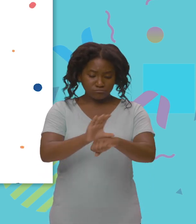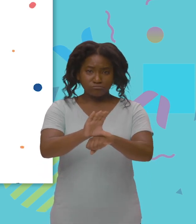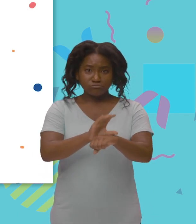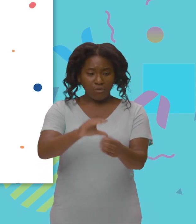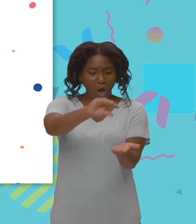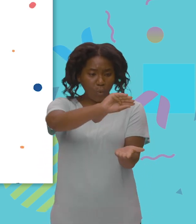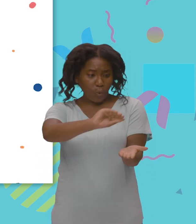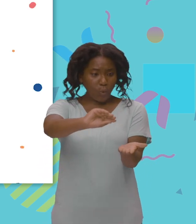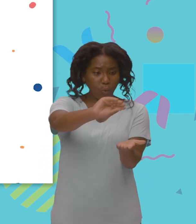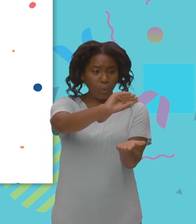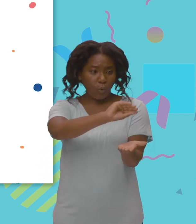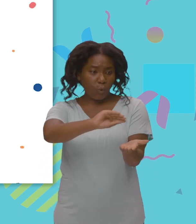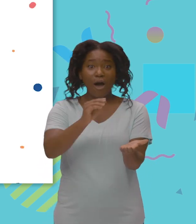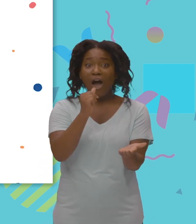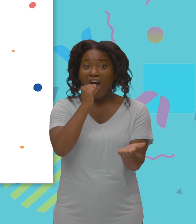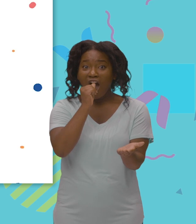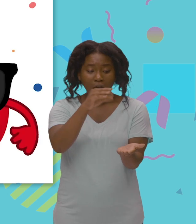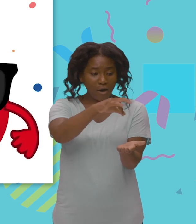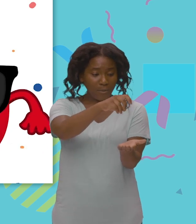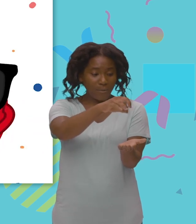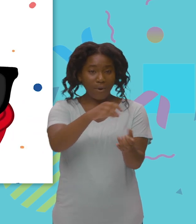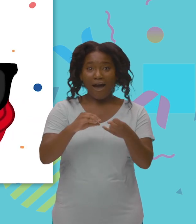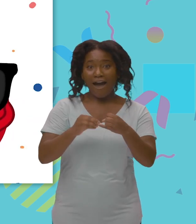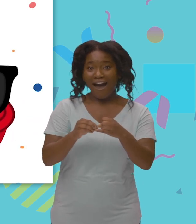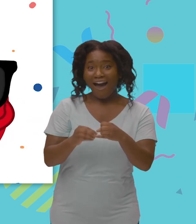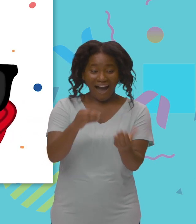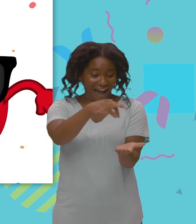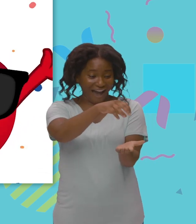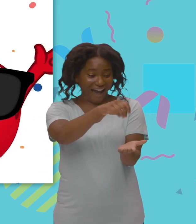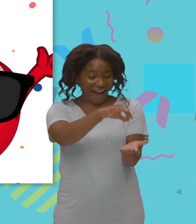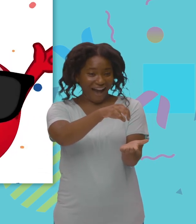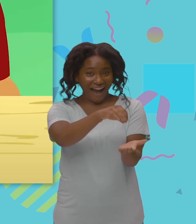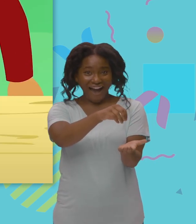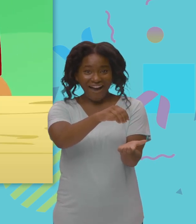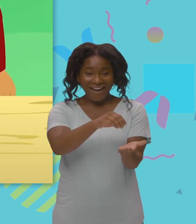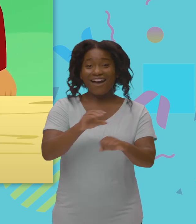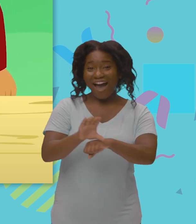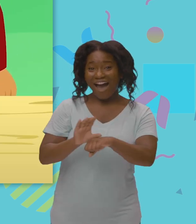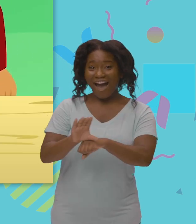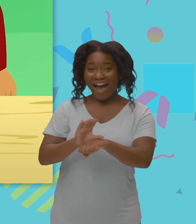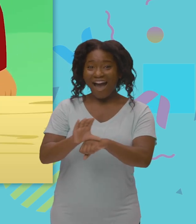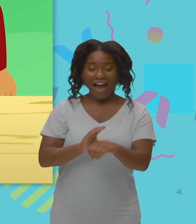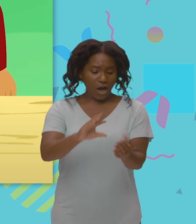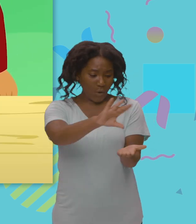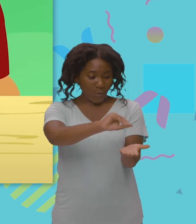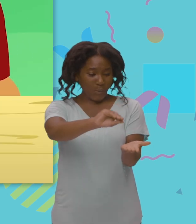sauce. Warm and gooey nuts and cherries on top. Let's make some ice cream with chocolate sauce.